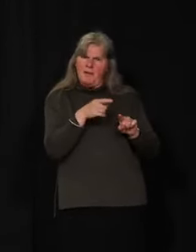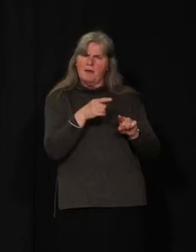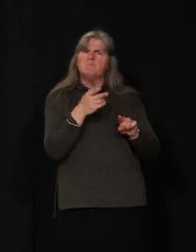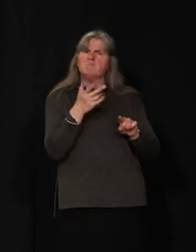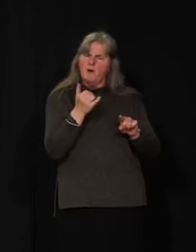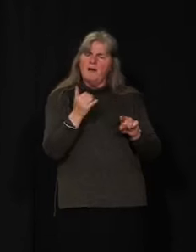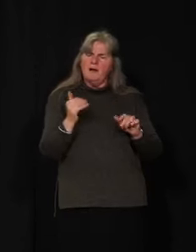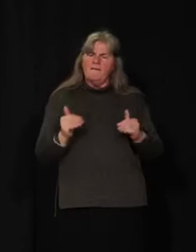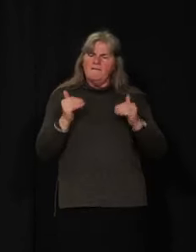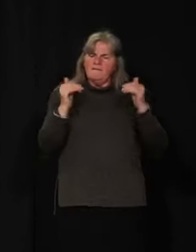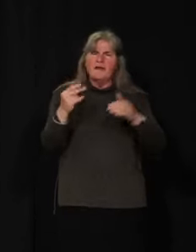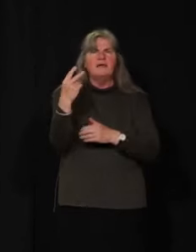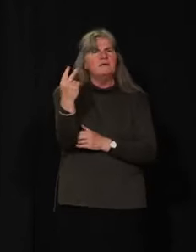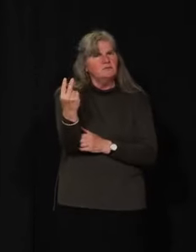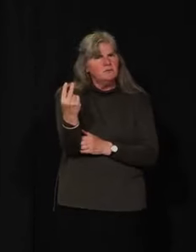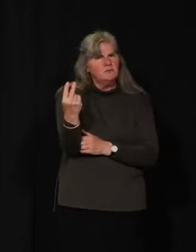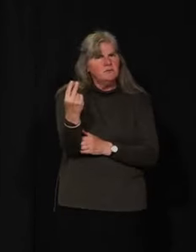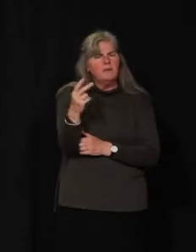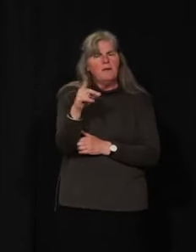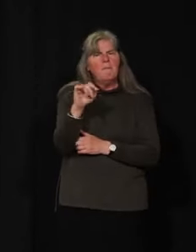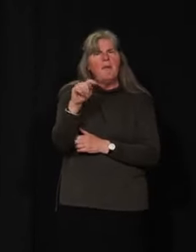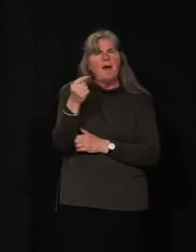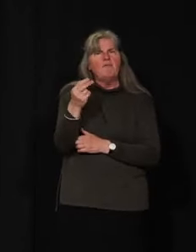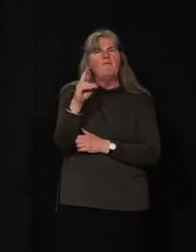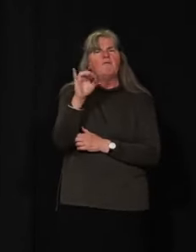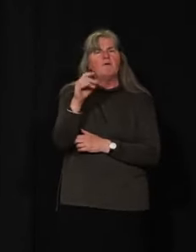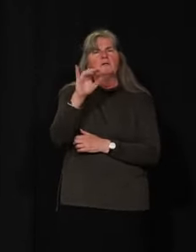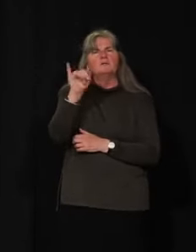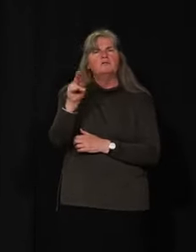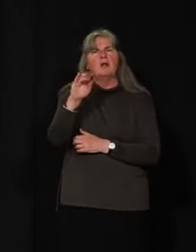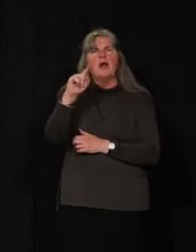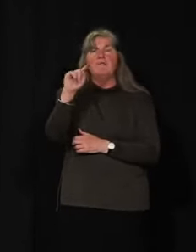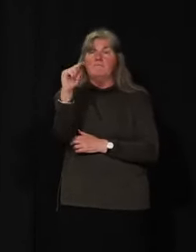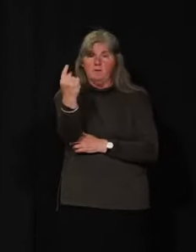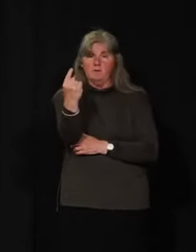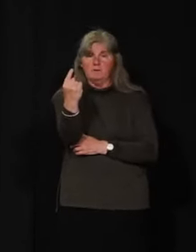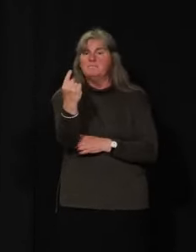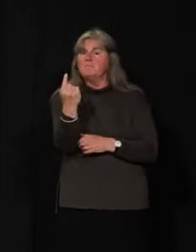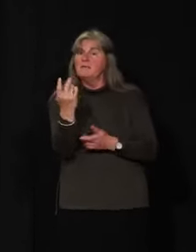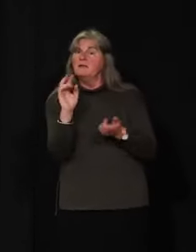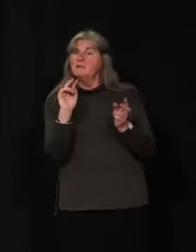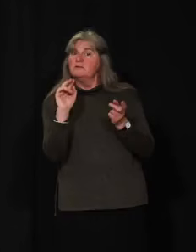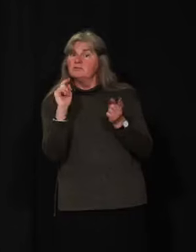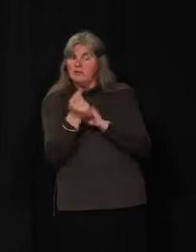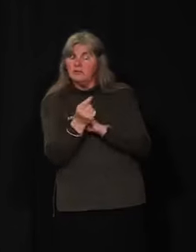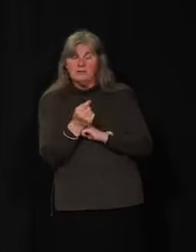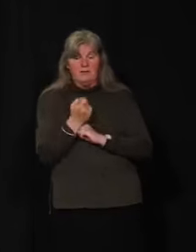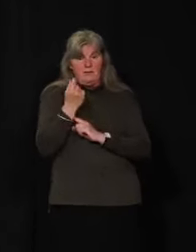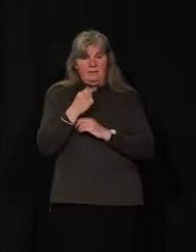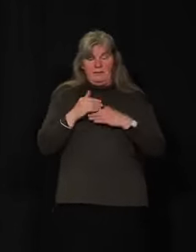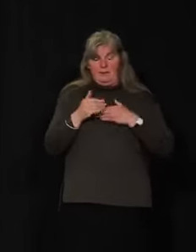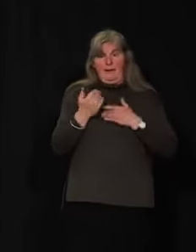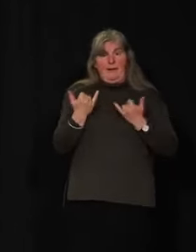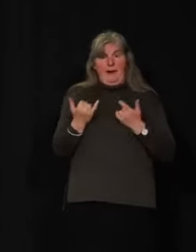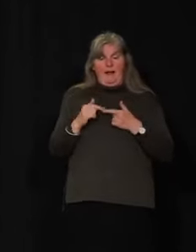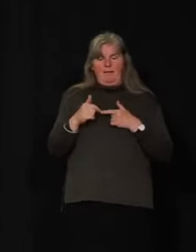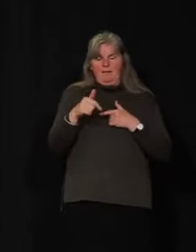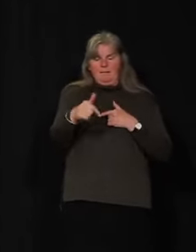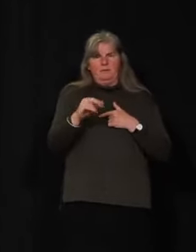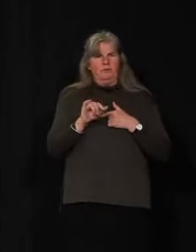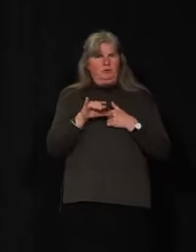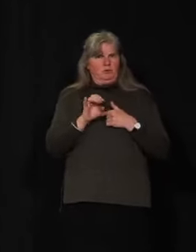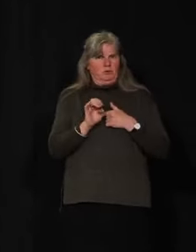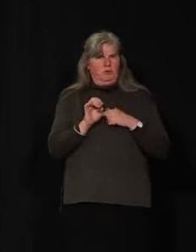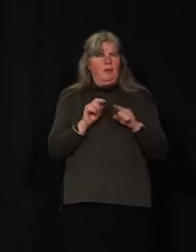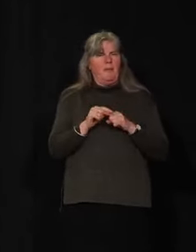that phase two of a path forward on July 1st. And if things go well through June, this will include a mobility